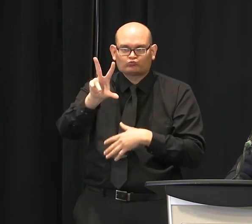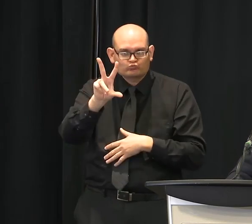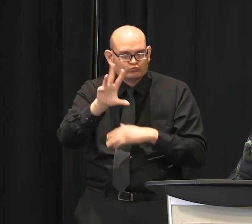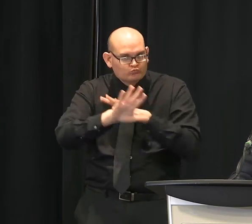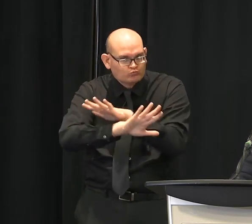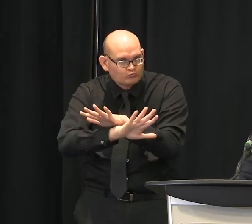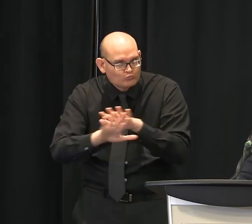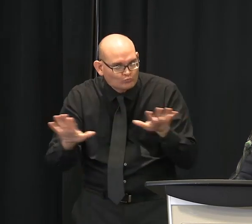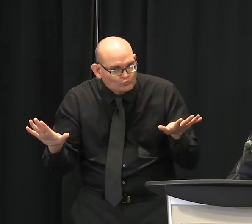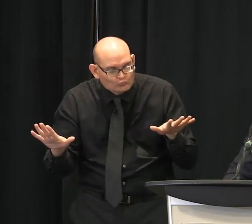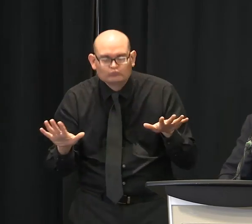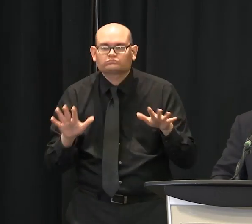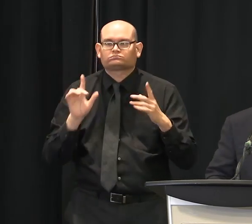safe. Thank you very much for all of you being here today. Thank you.